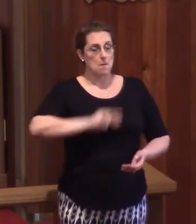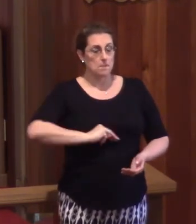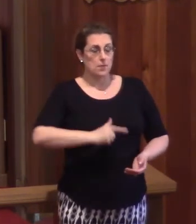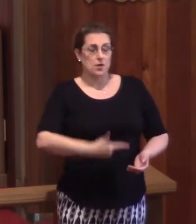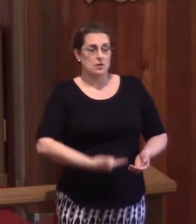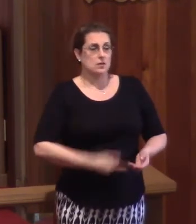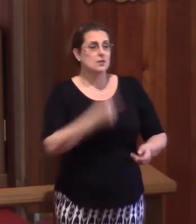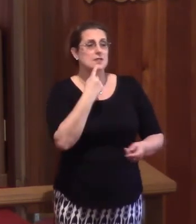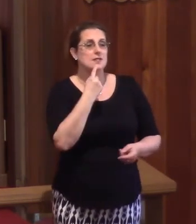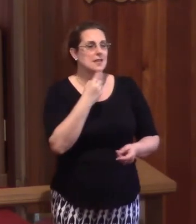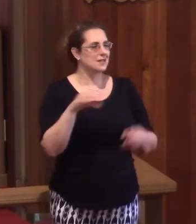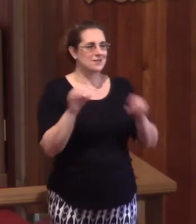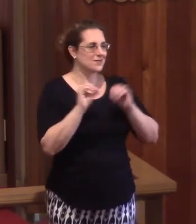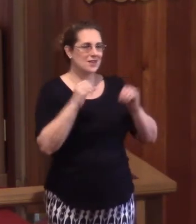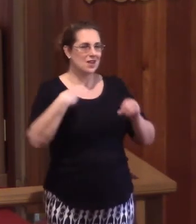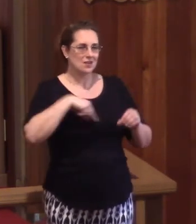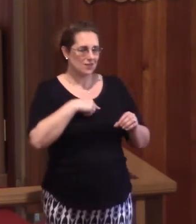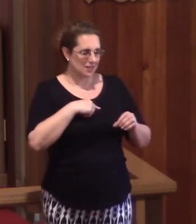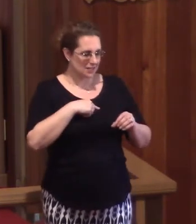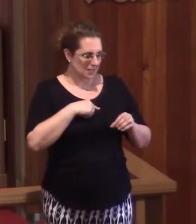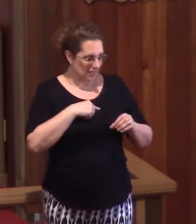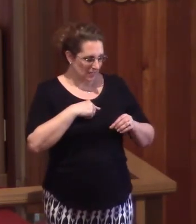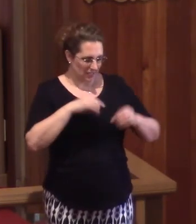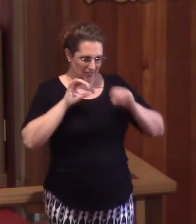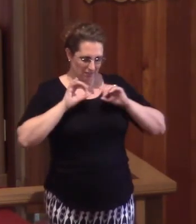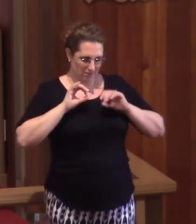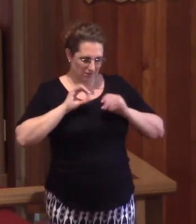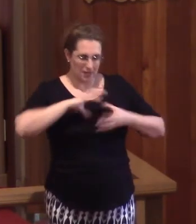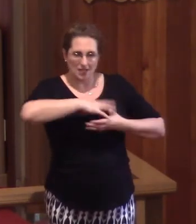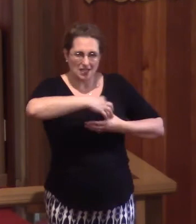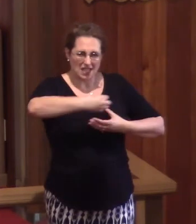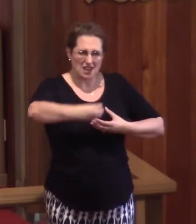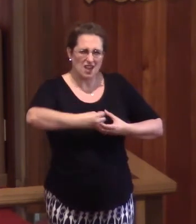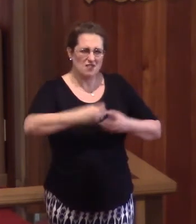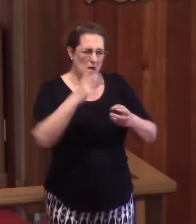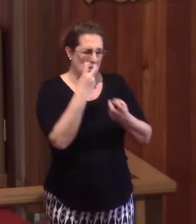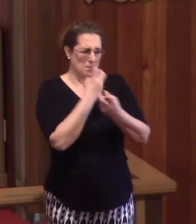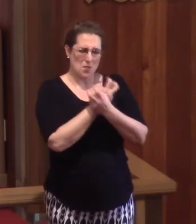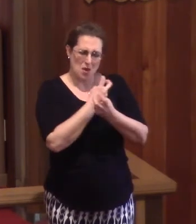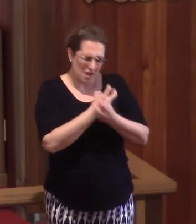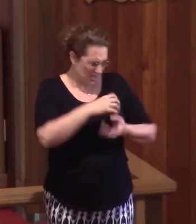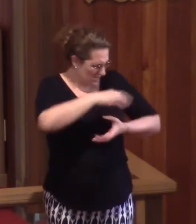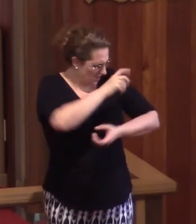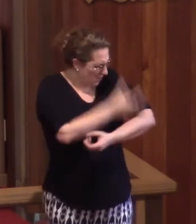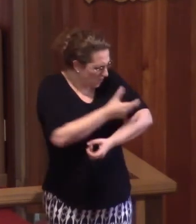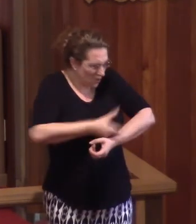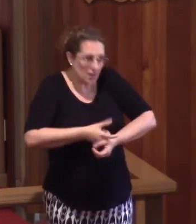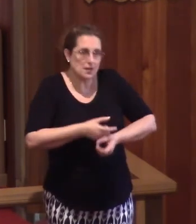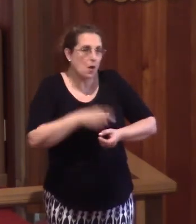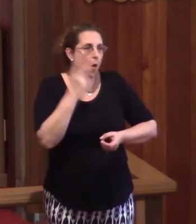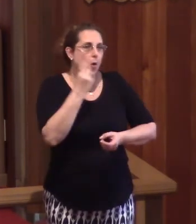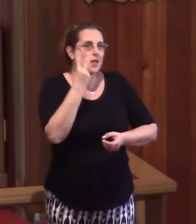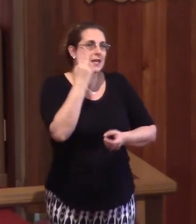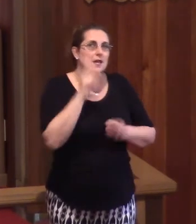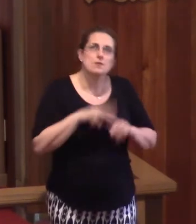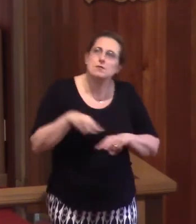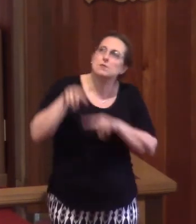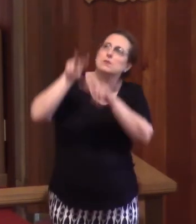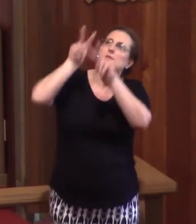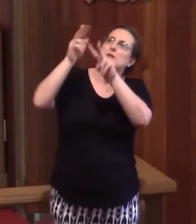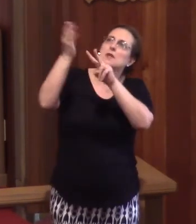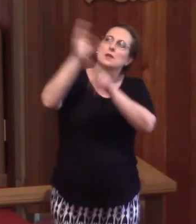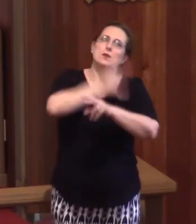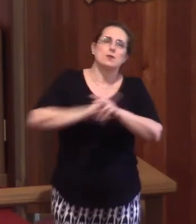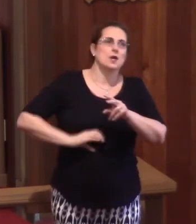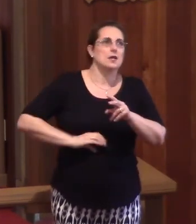said, none of us can get rid of such wounds and deadly poison unless he gazes upon Christ, upon whom